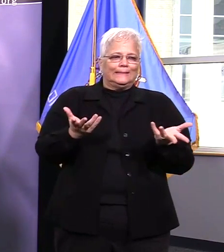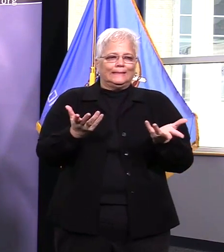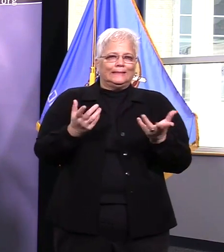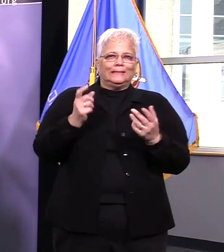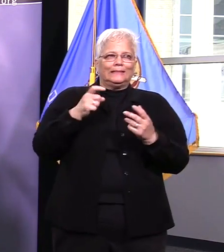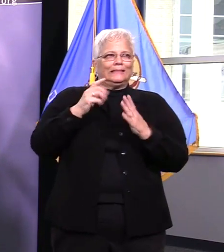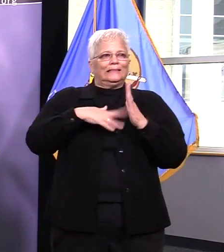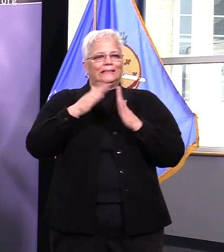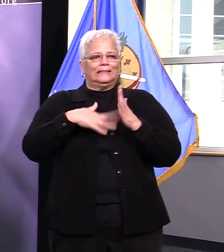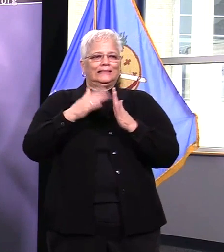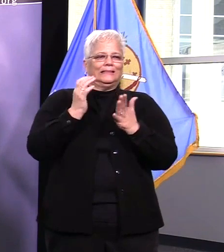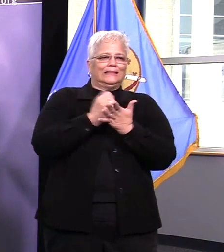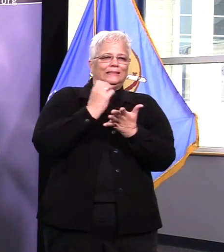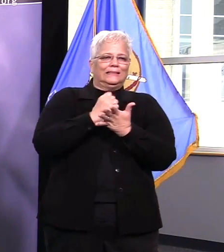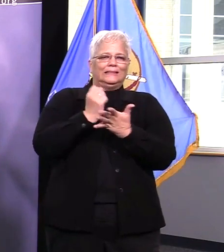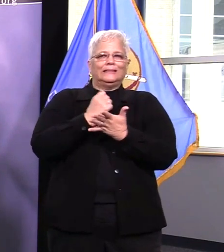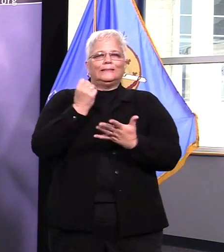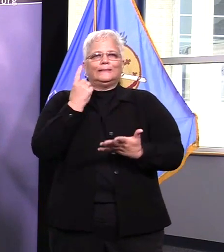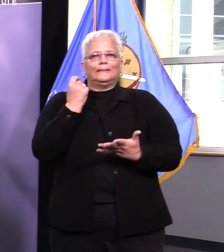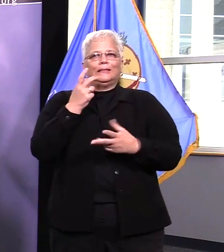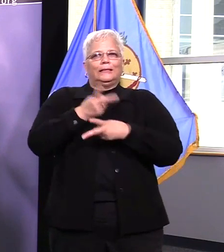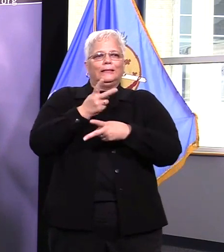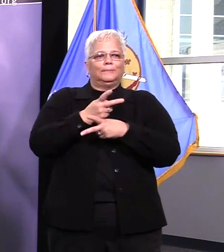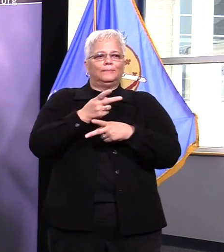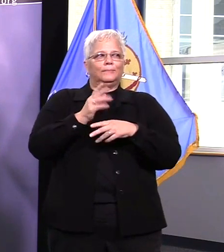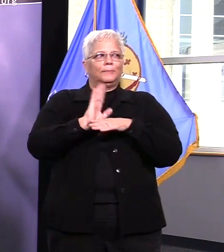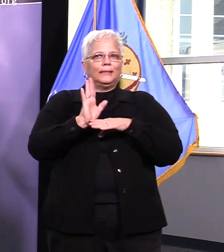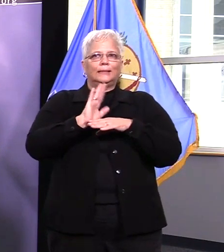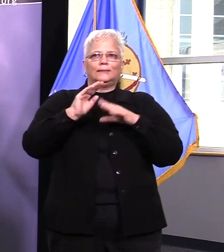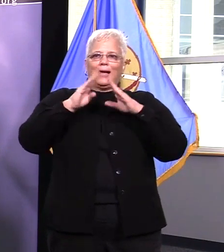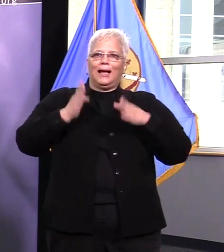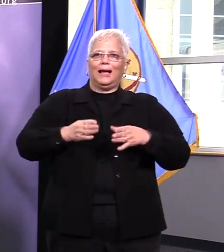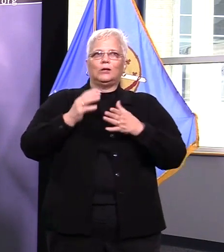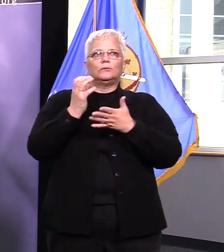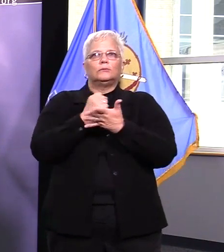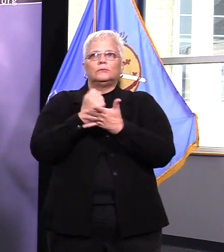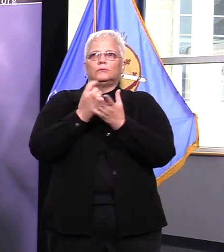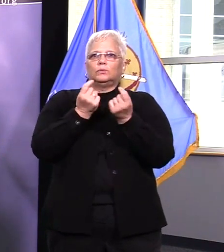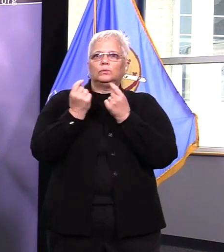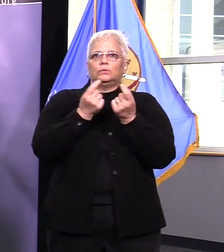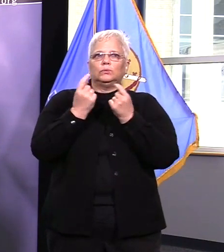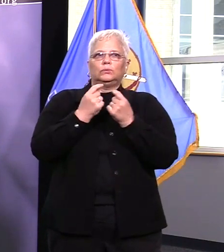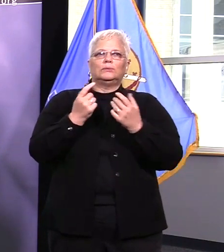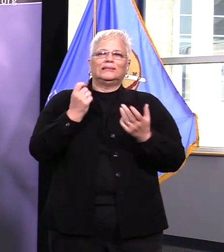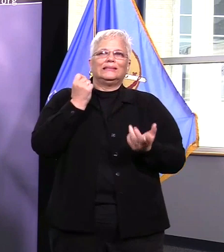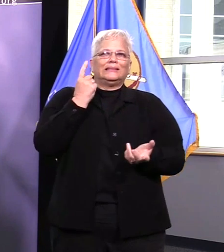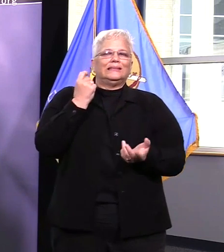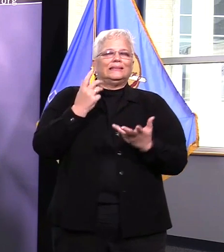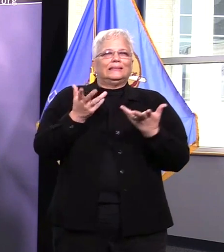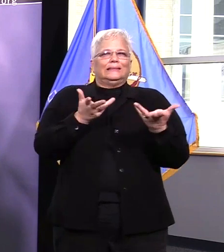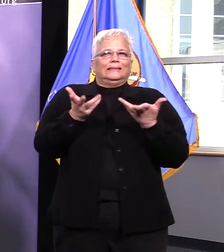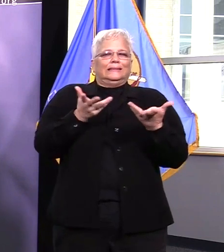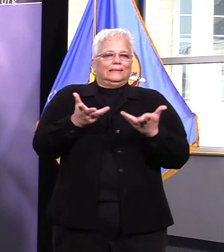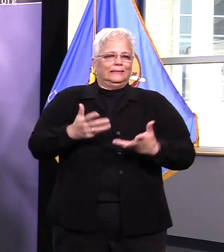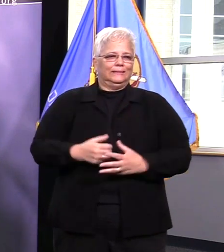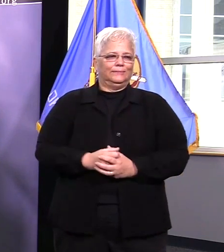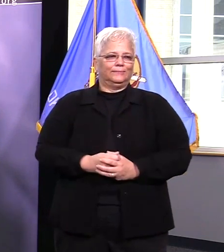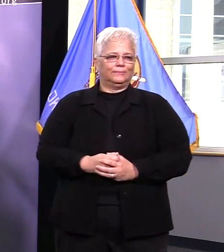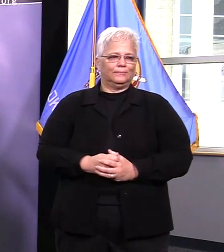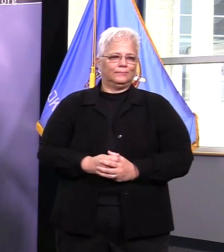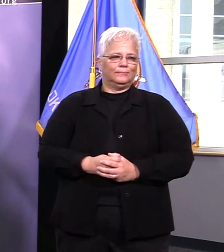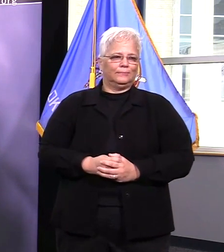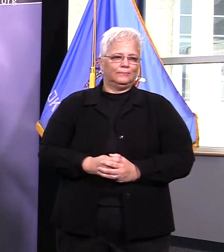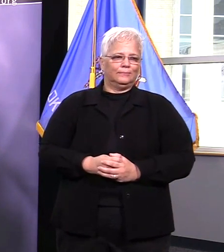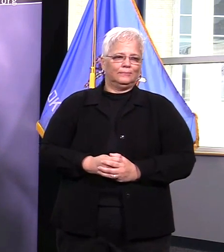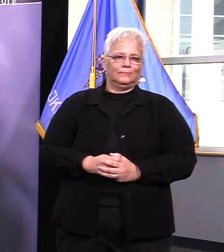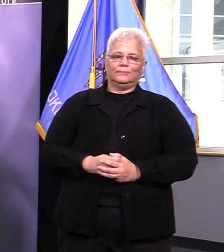in this time but there there are just common sense practical things that anyone can